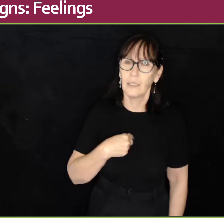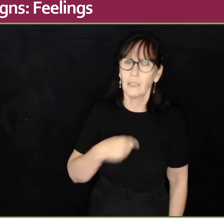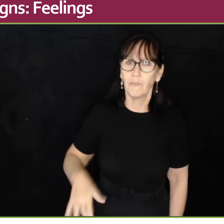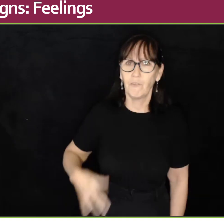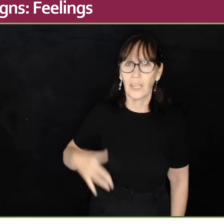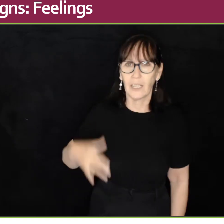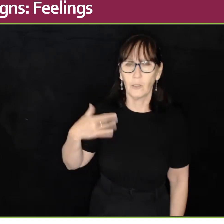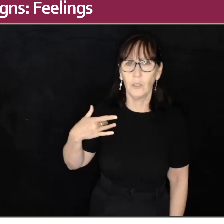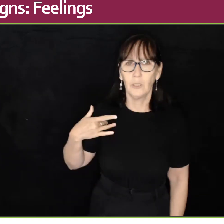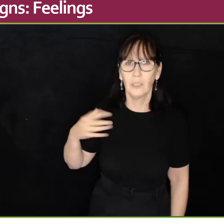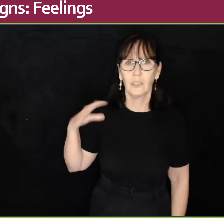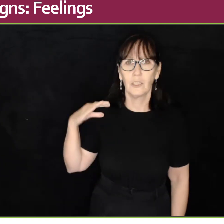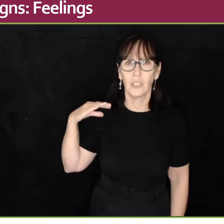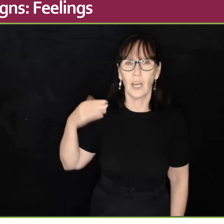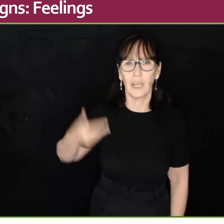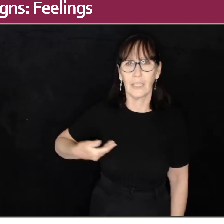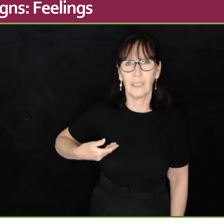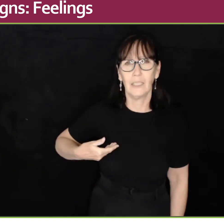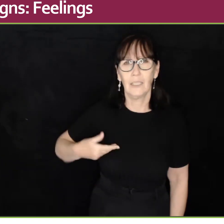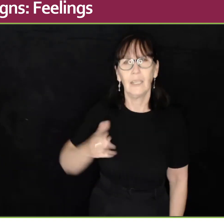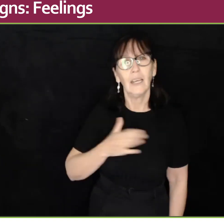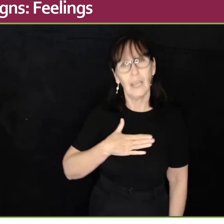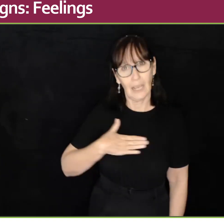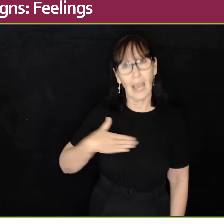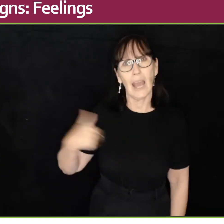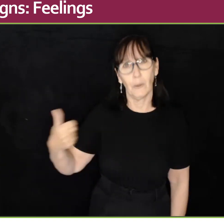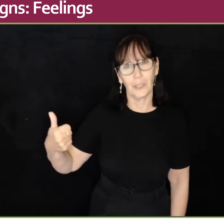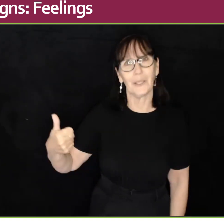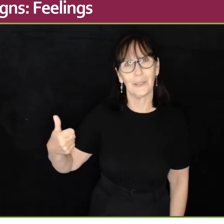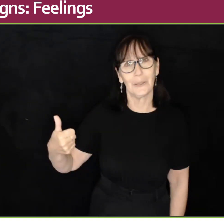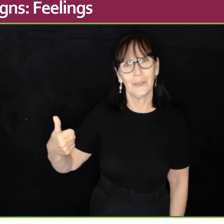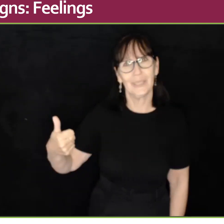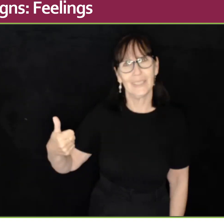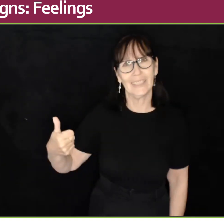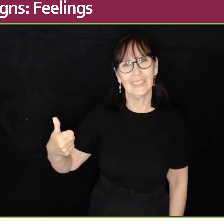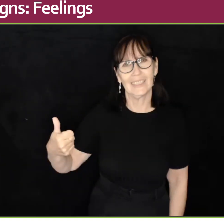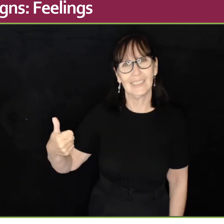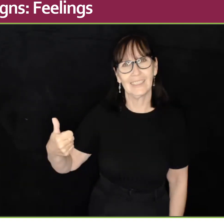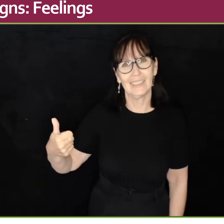feel tired. How are you?